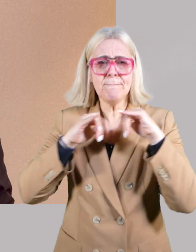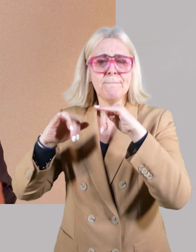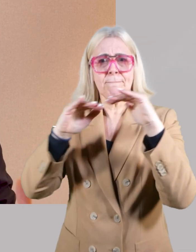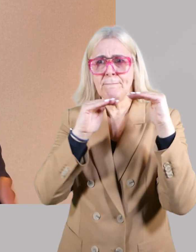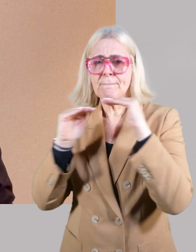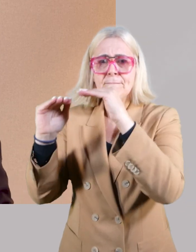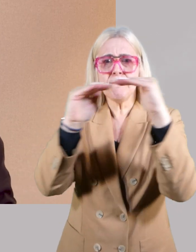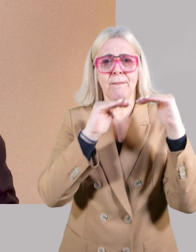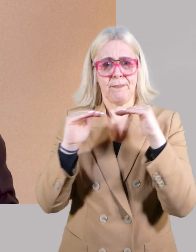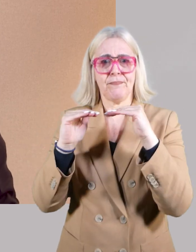consistent across Europe.